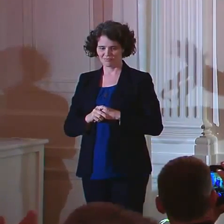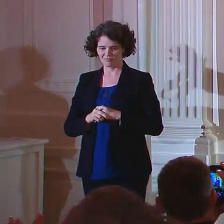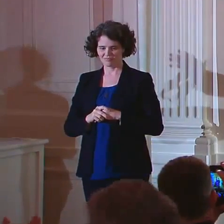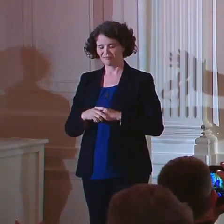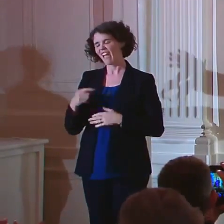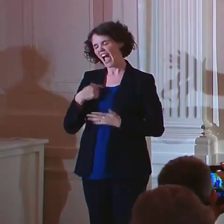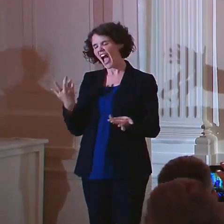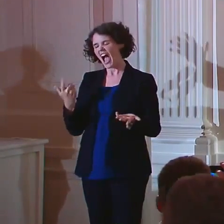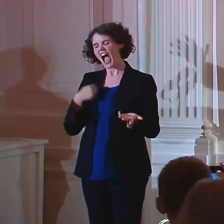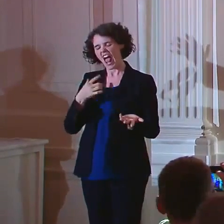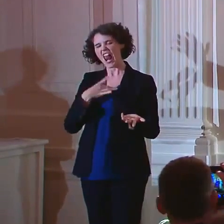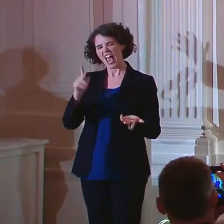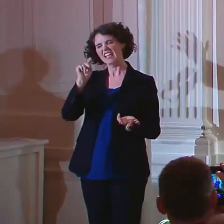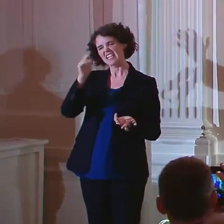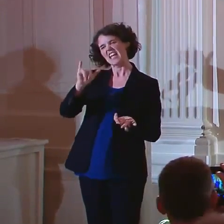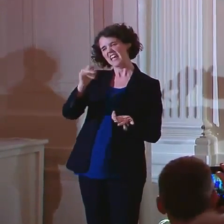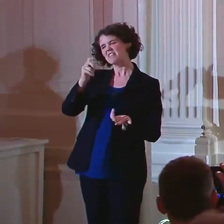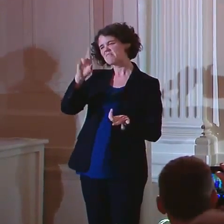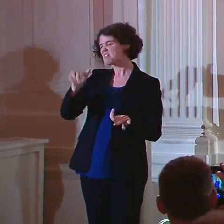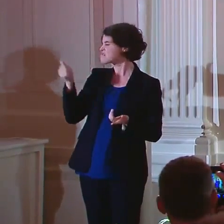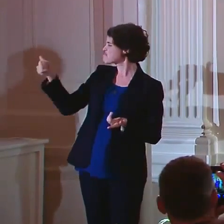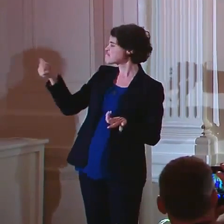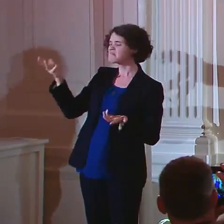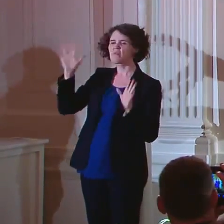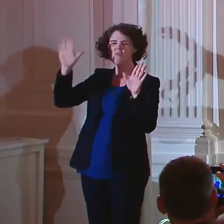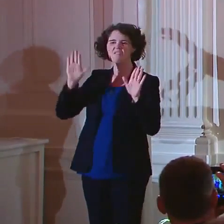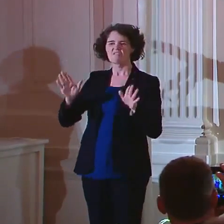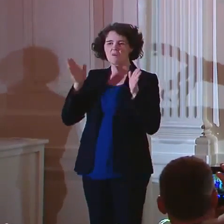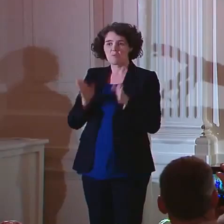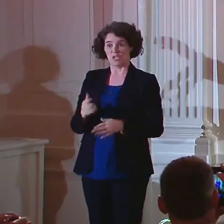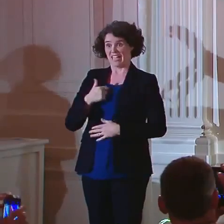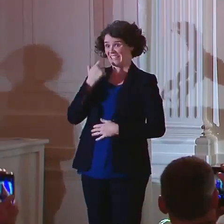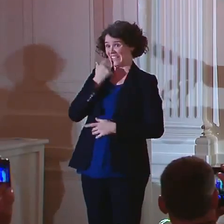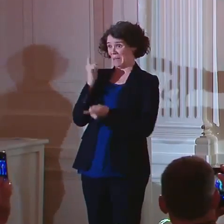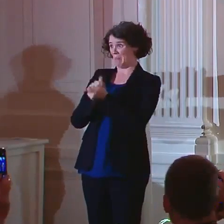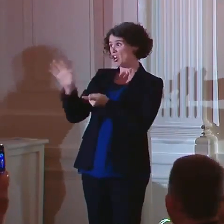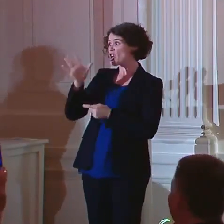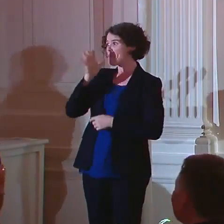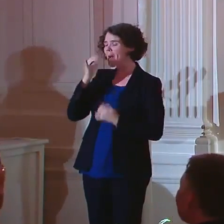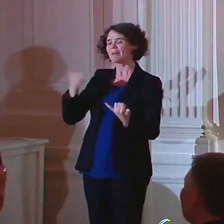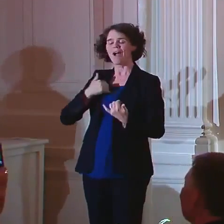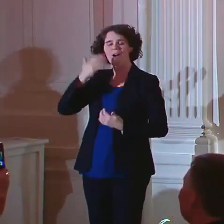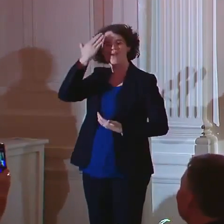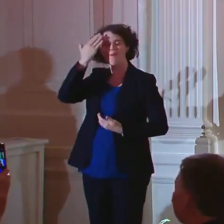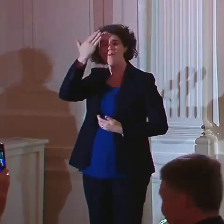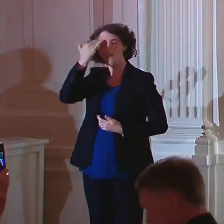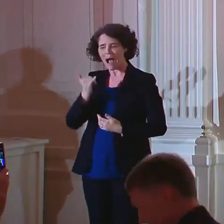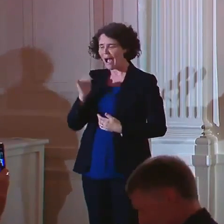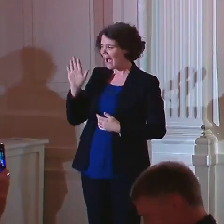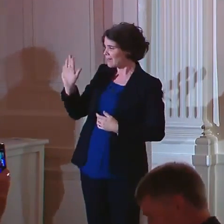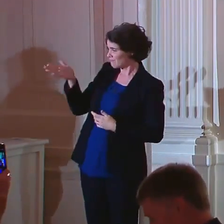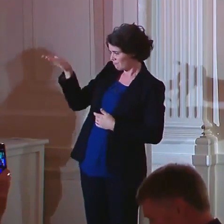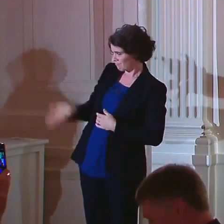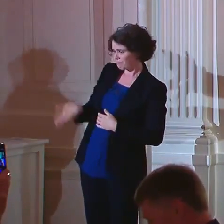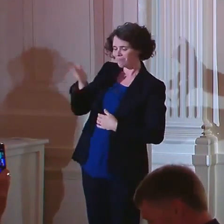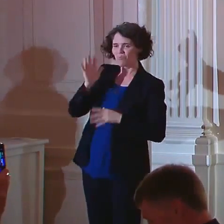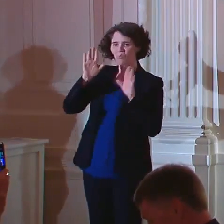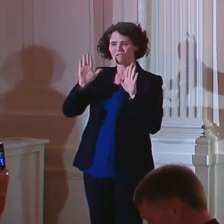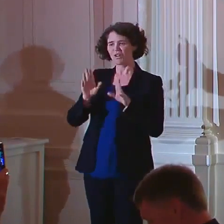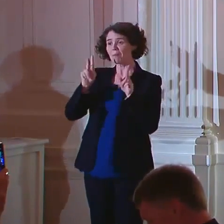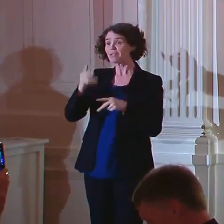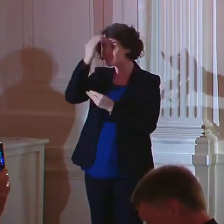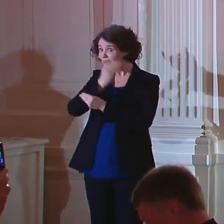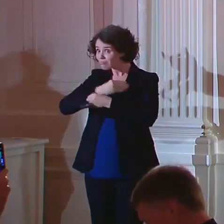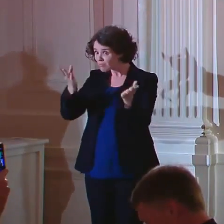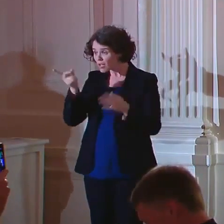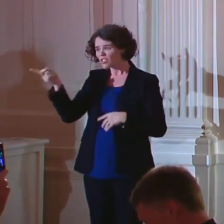I love Katy Perry. She is just a wonderful person. I've just met her mom. Now I know why she's such a wonderful person. But I just want everybody